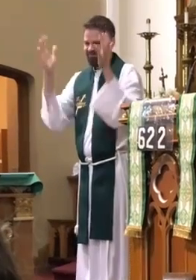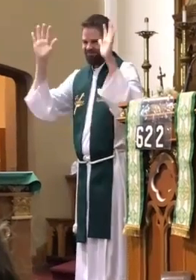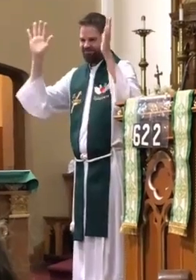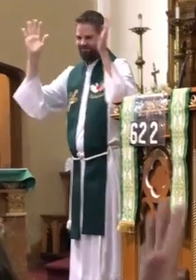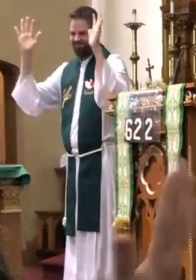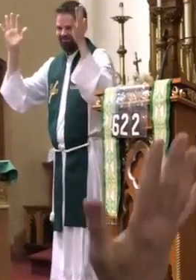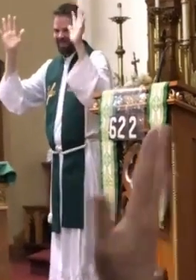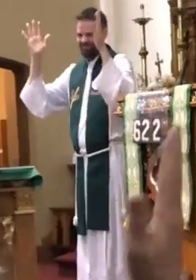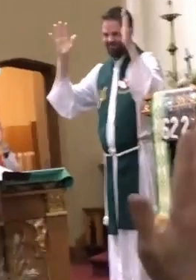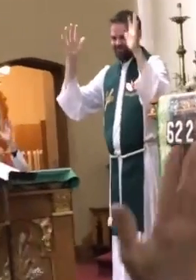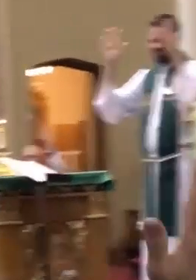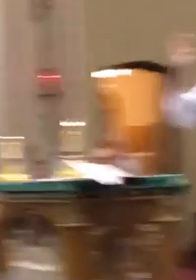things we love you.